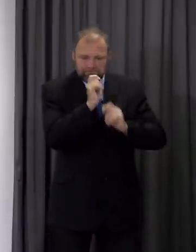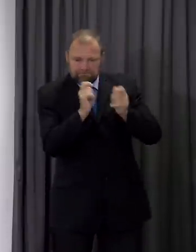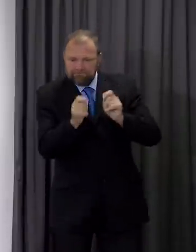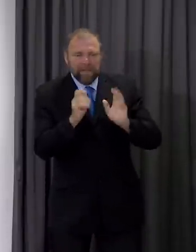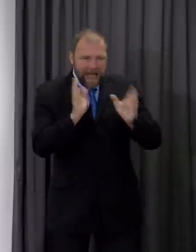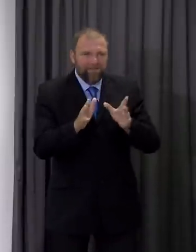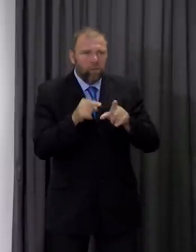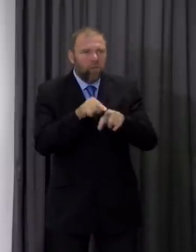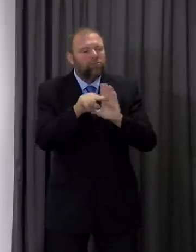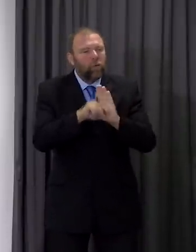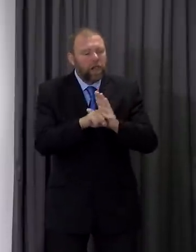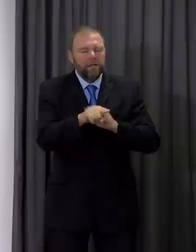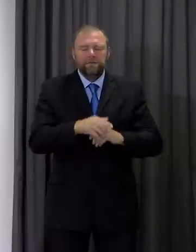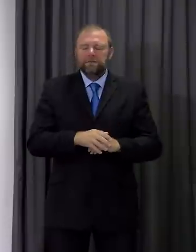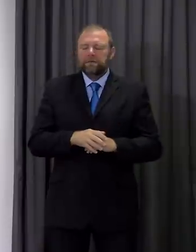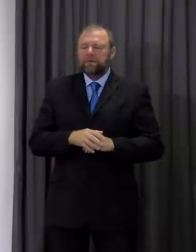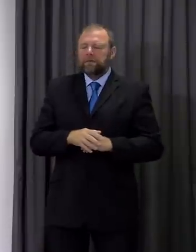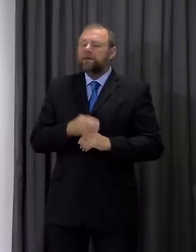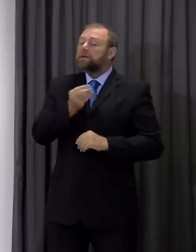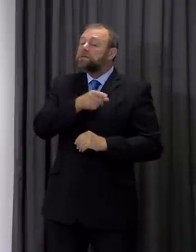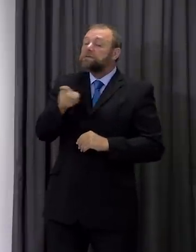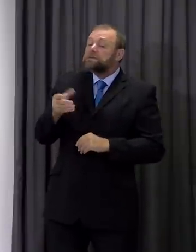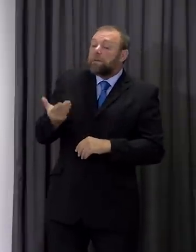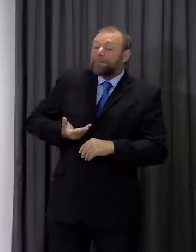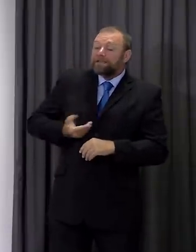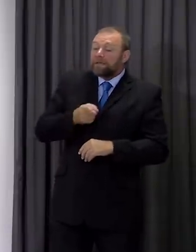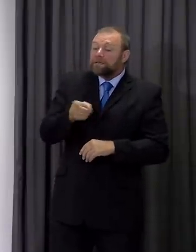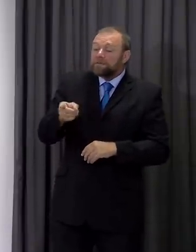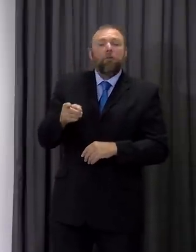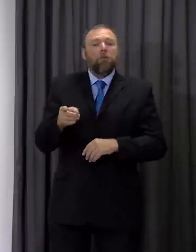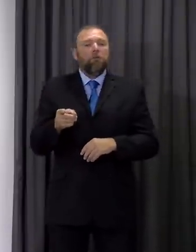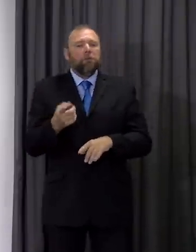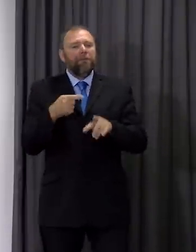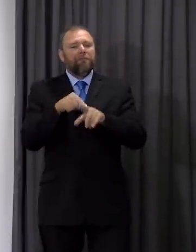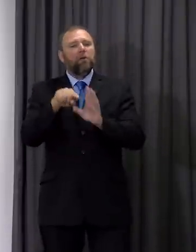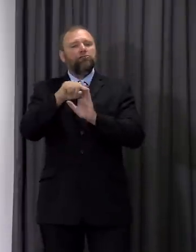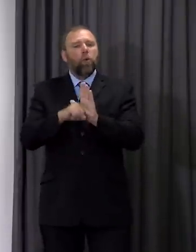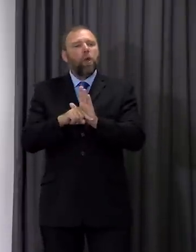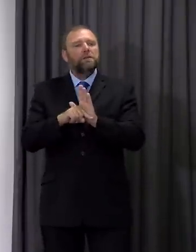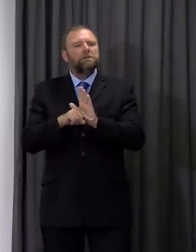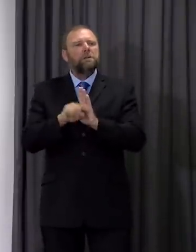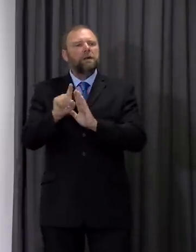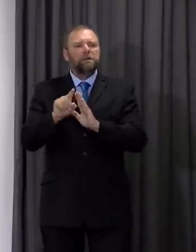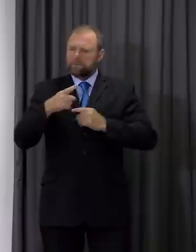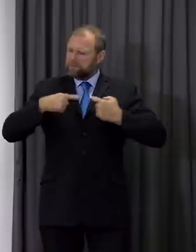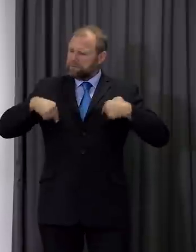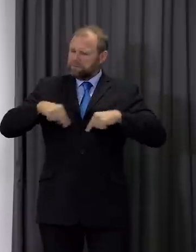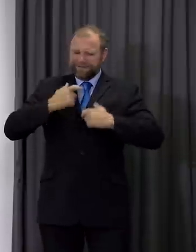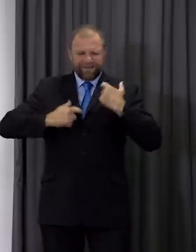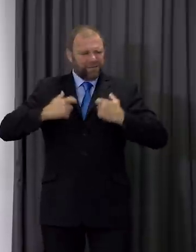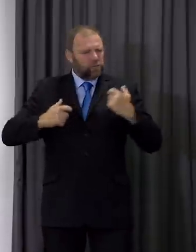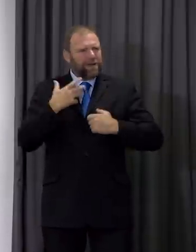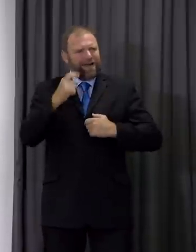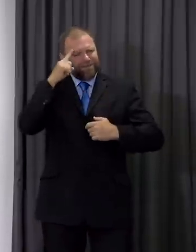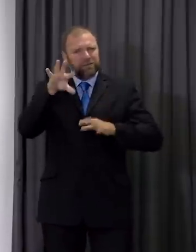But even if a business is doing what it should do, we still have choices. So that means people not going into pubs and